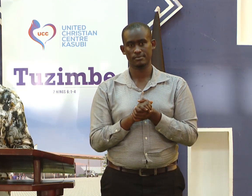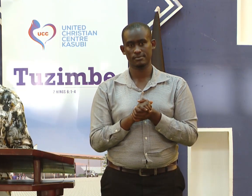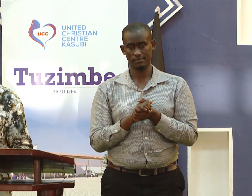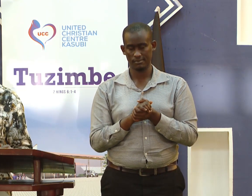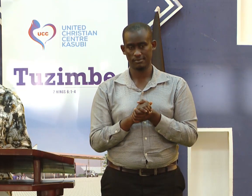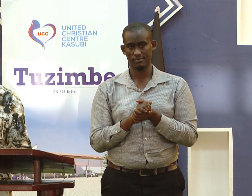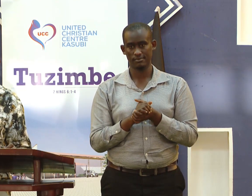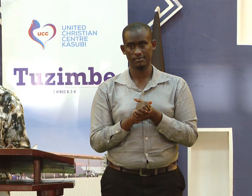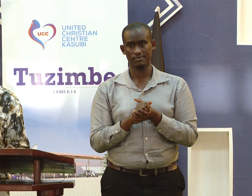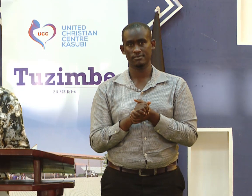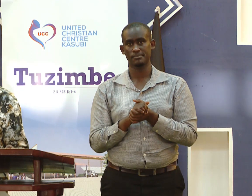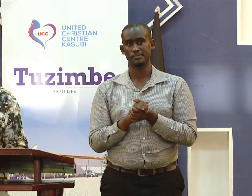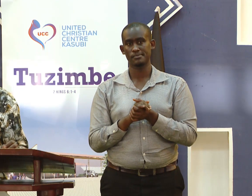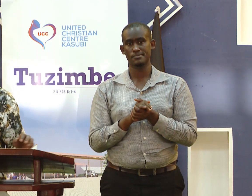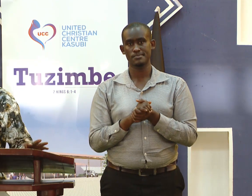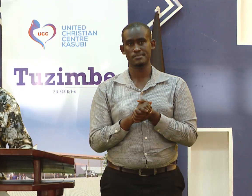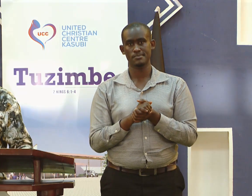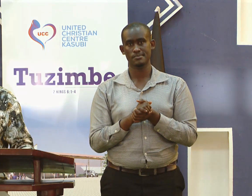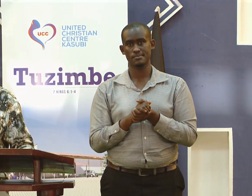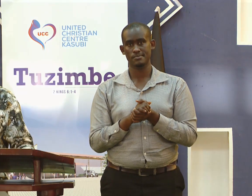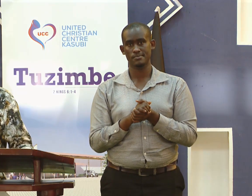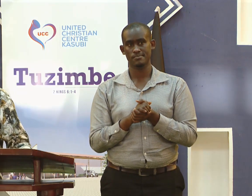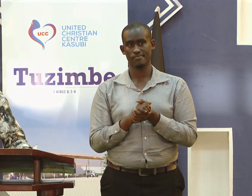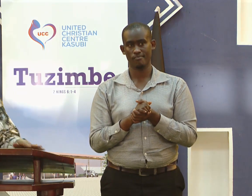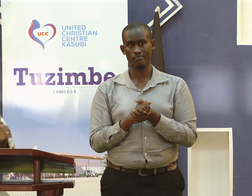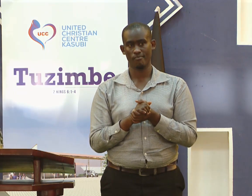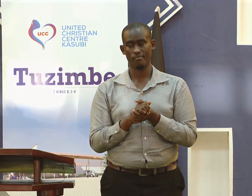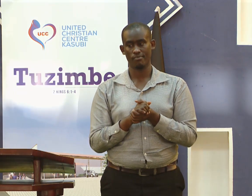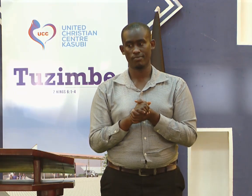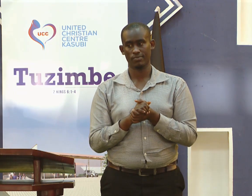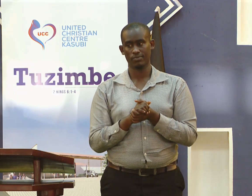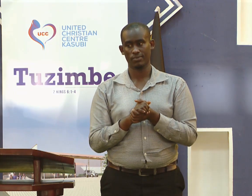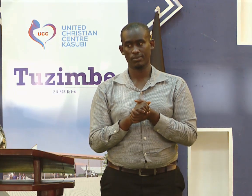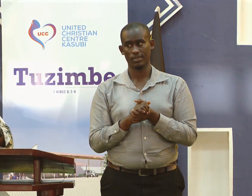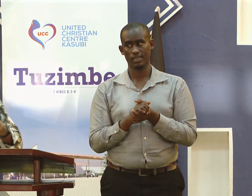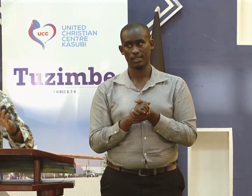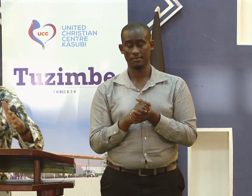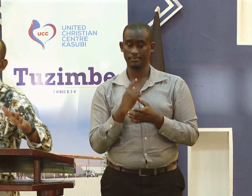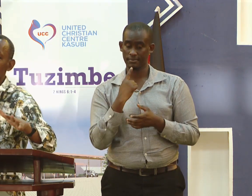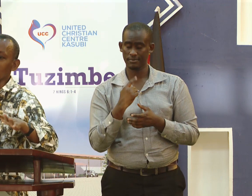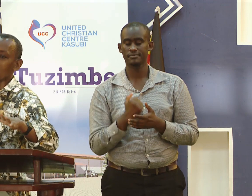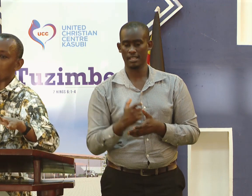That for someone who fears the Lord they must have a financial gain. And